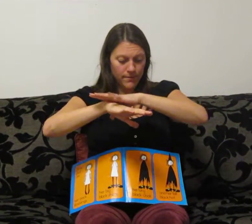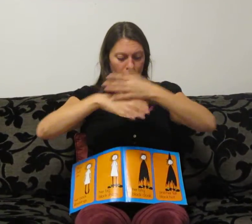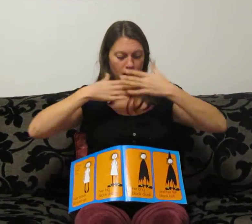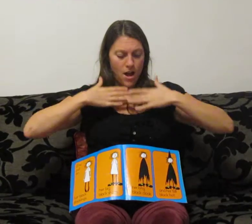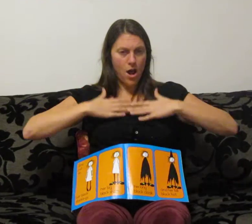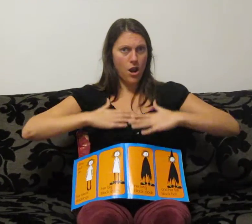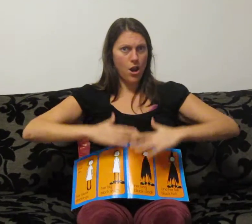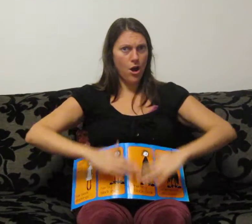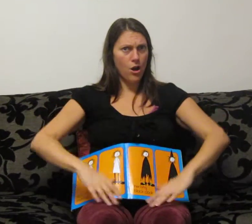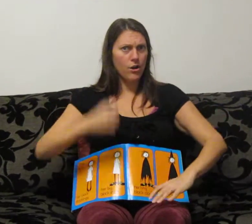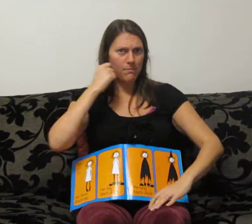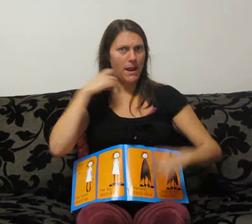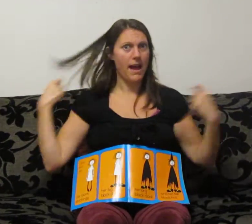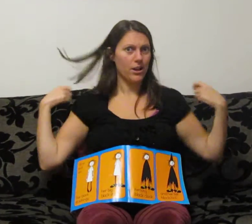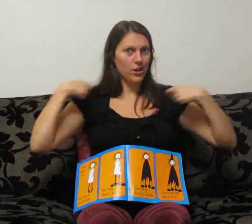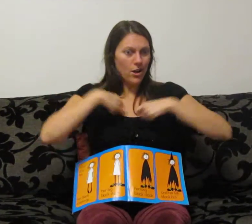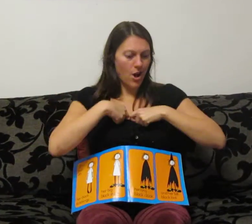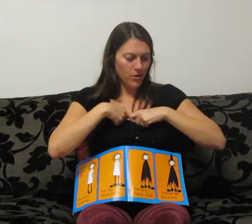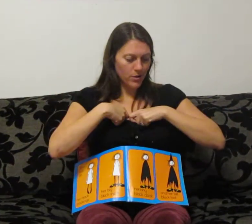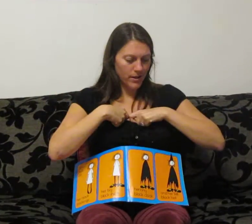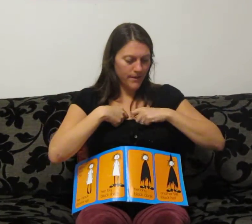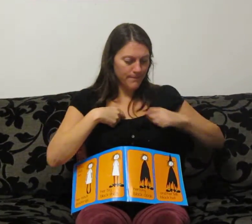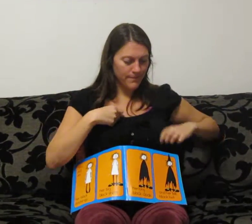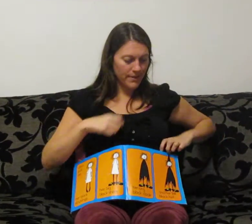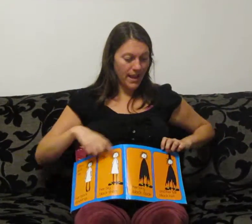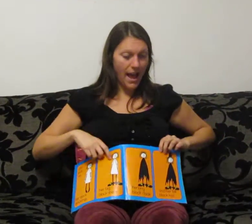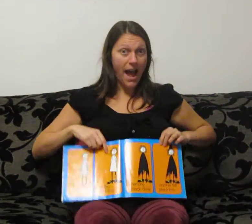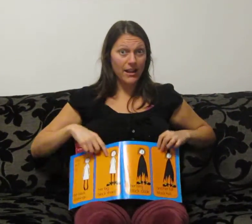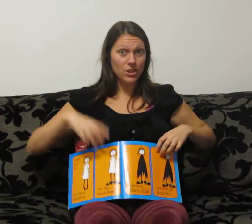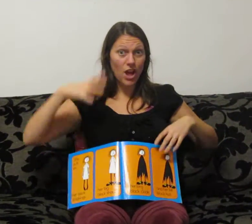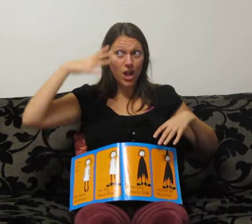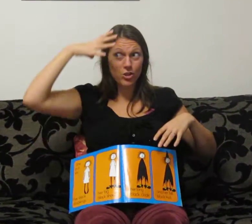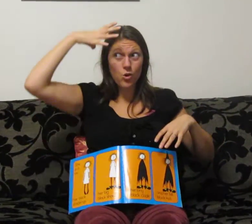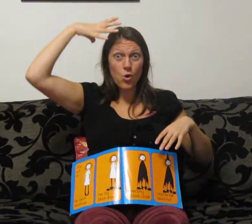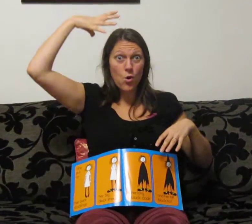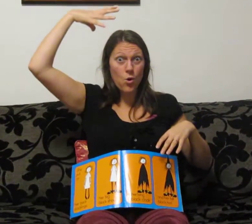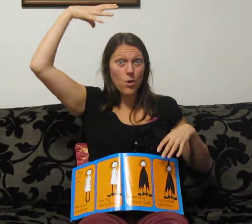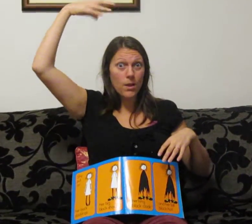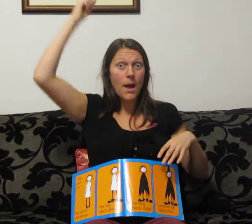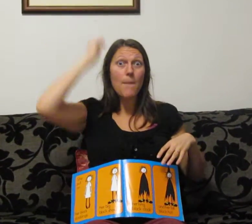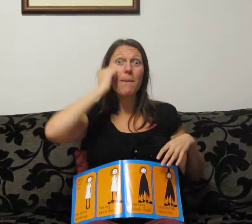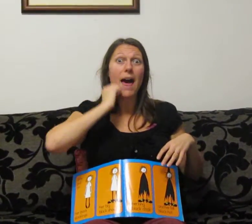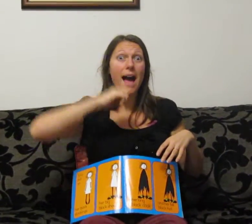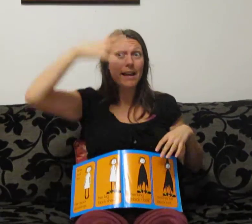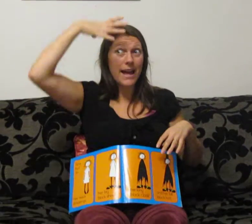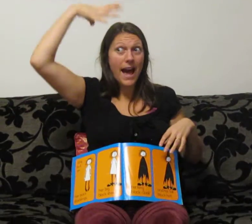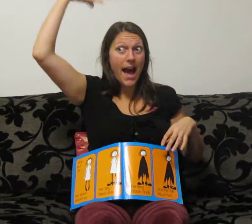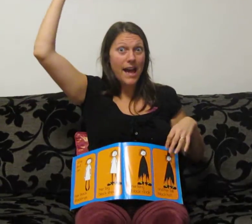her long black cloak and her tall black hat.